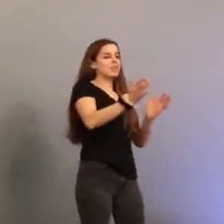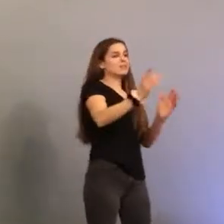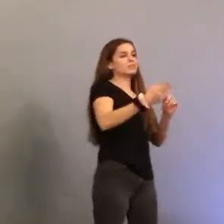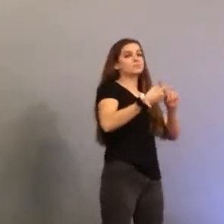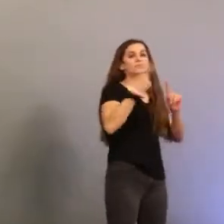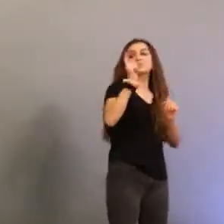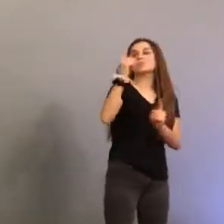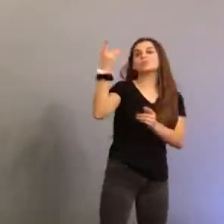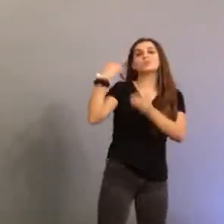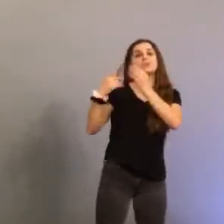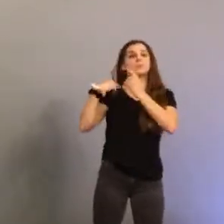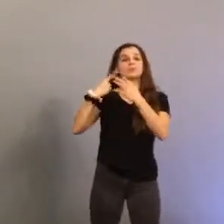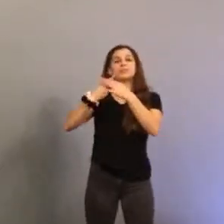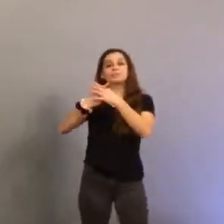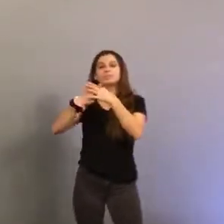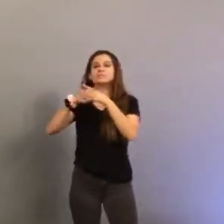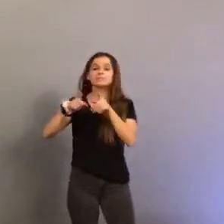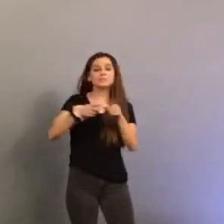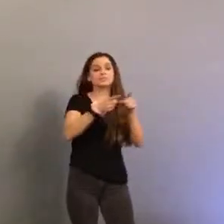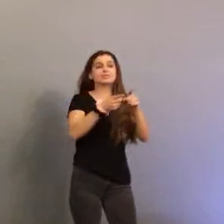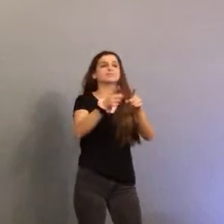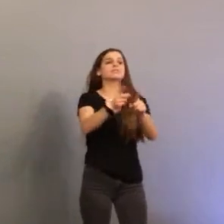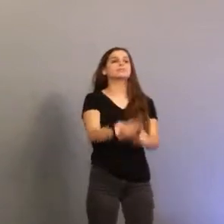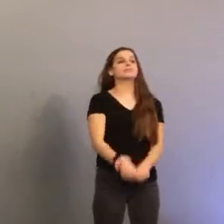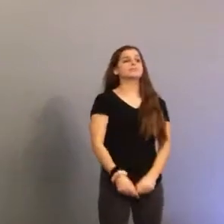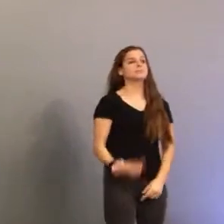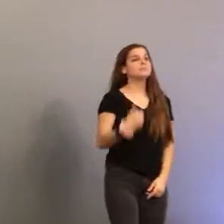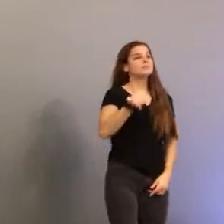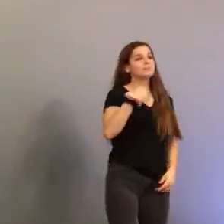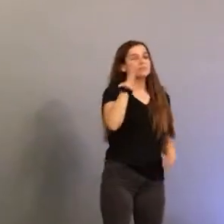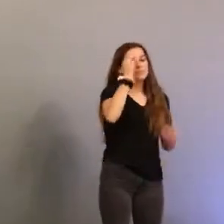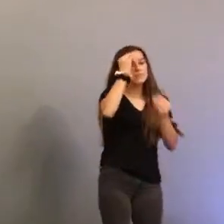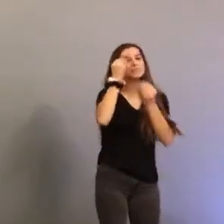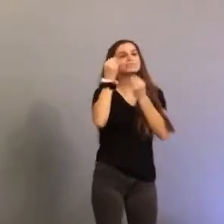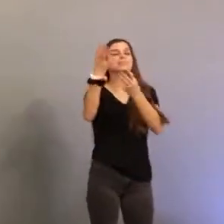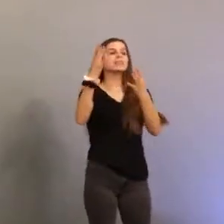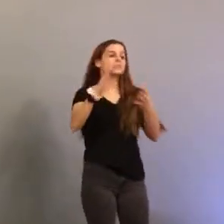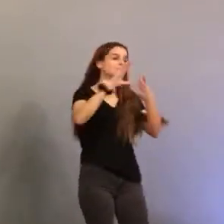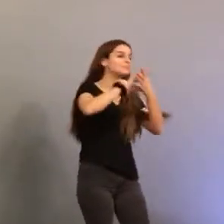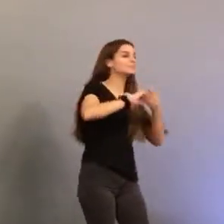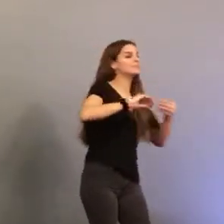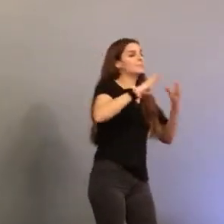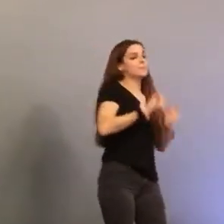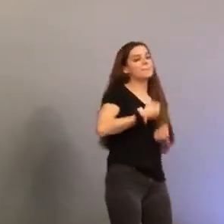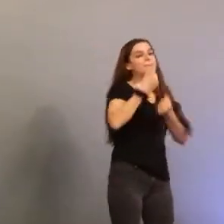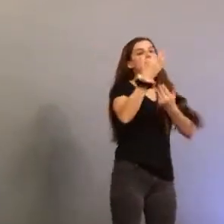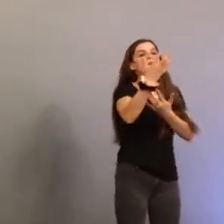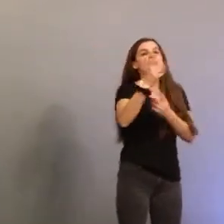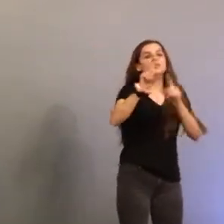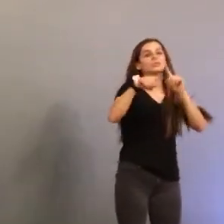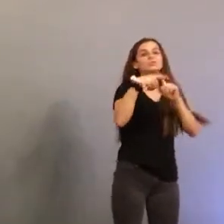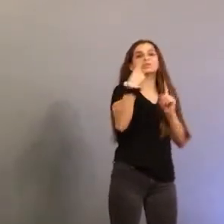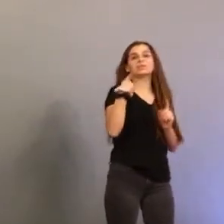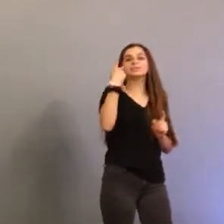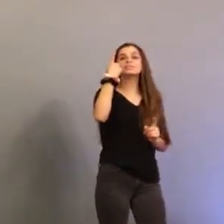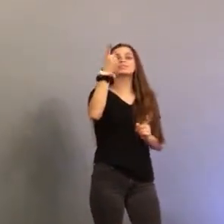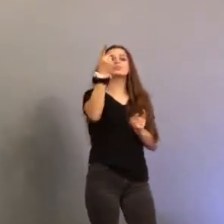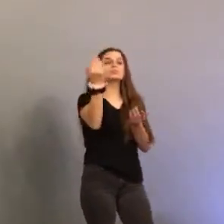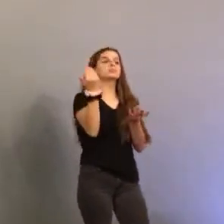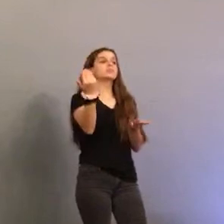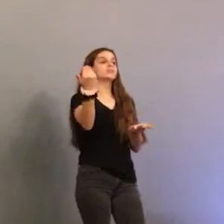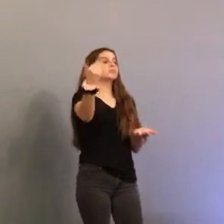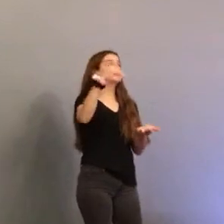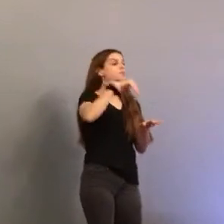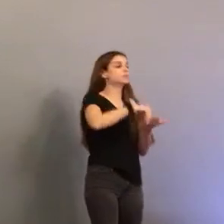way, you know we started Tell me all about it when